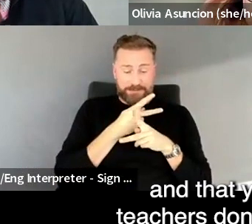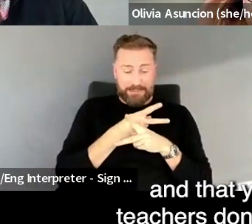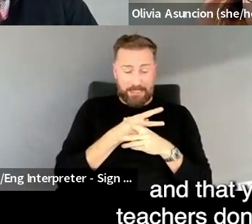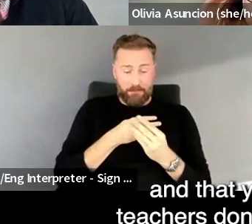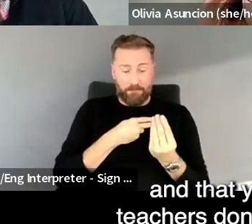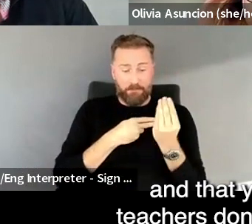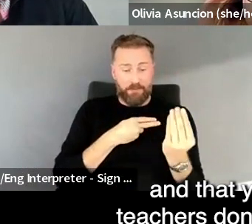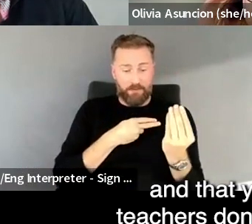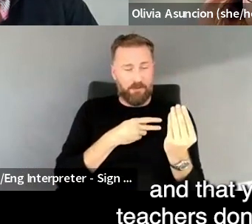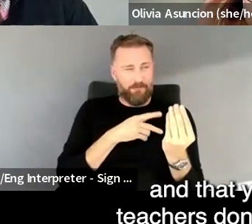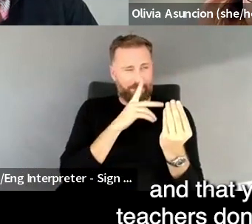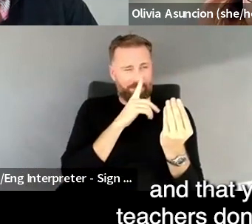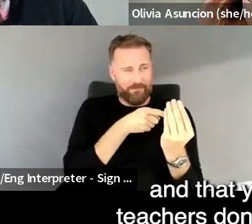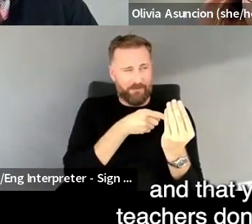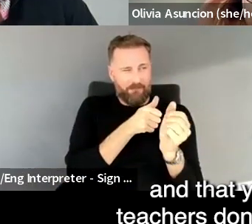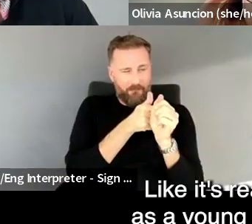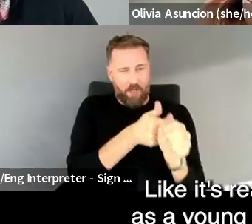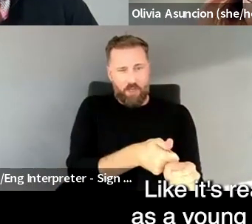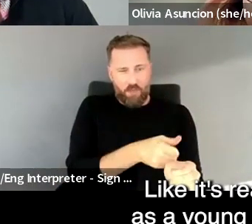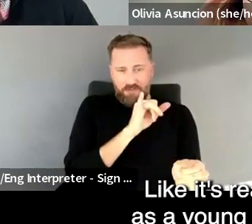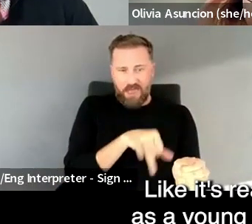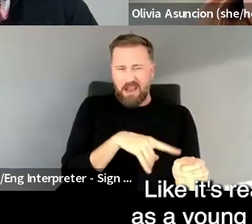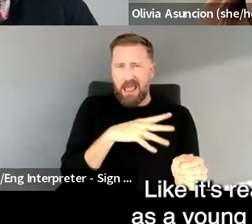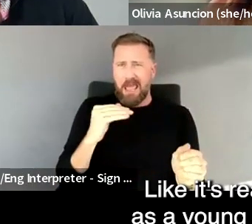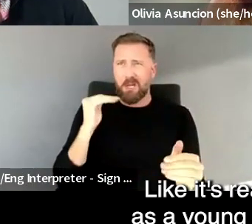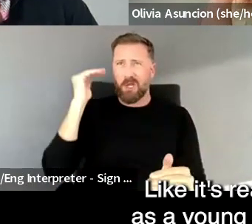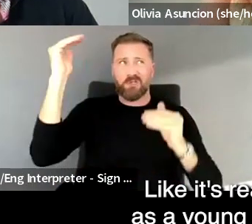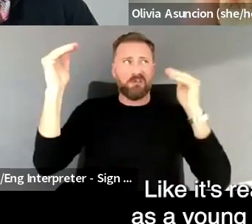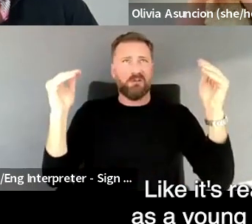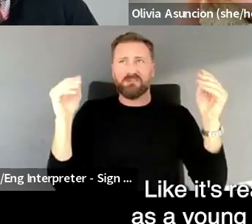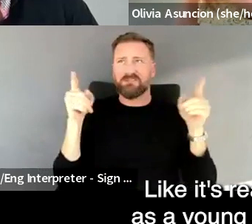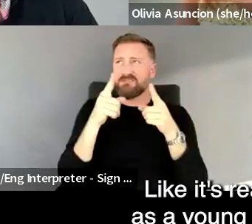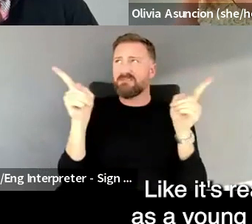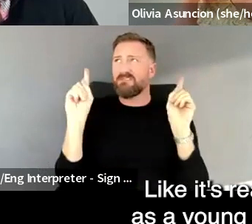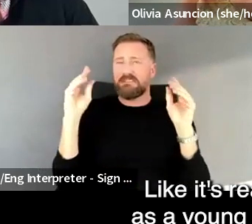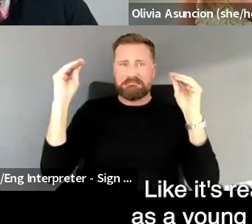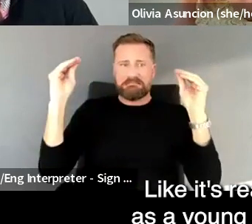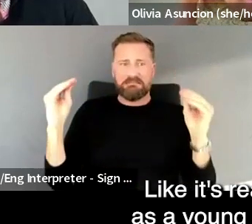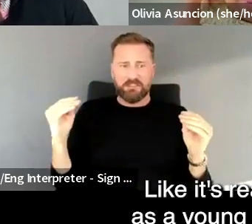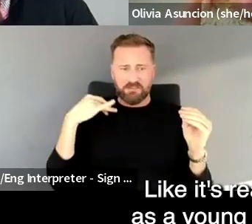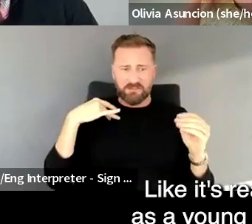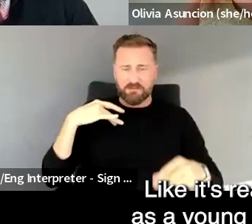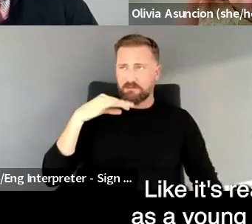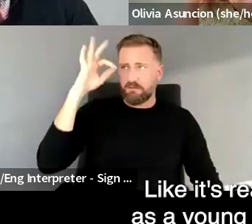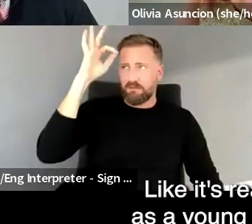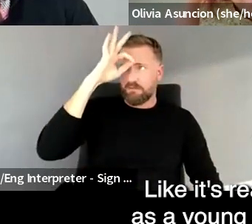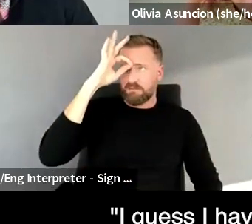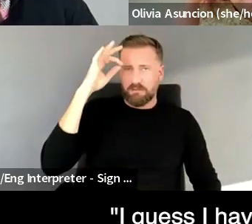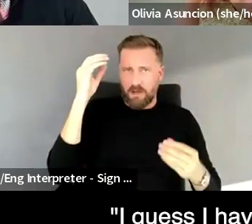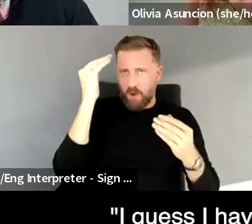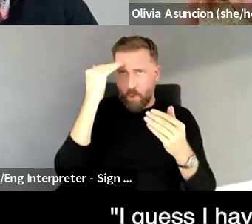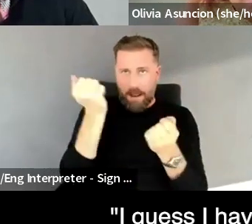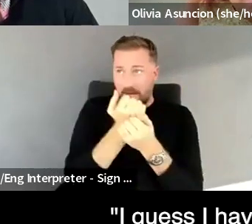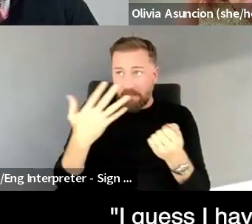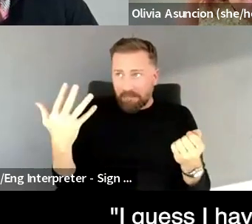yeah, adults and teachers don't know everything. Like it's really easy for you as a young person to be like,